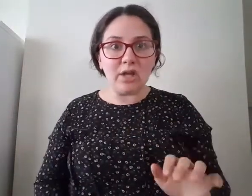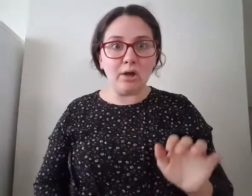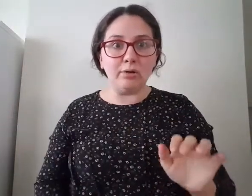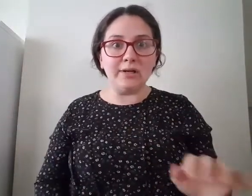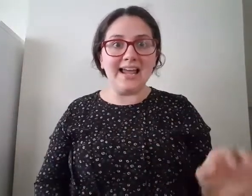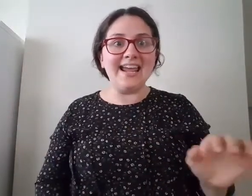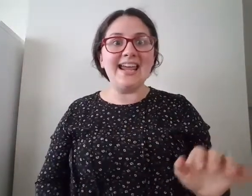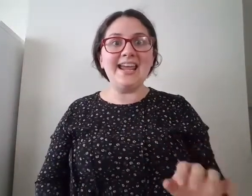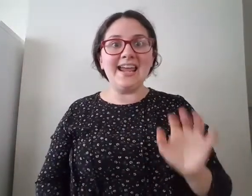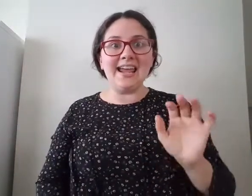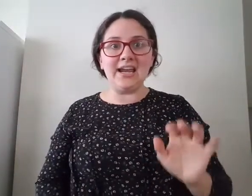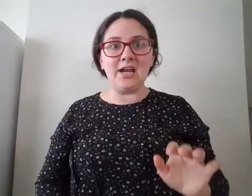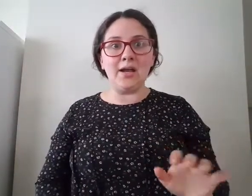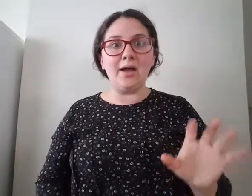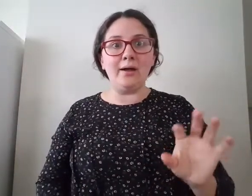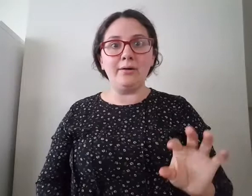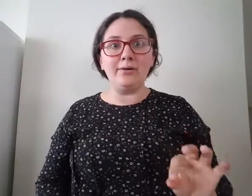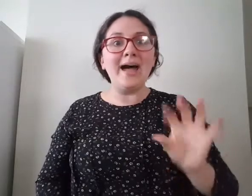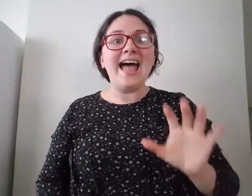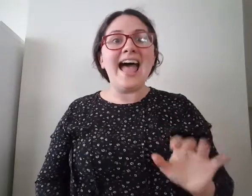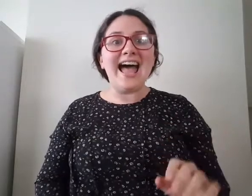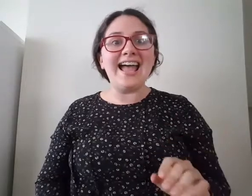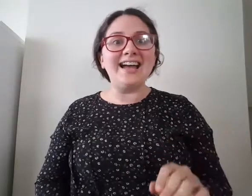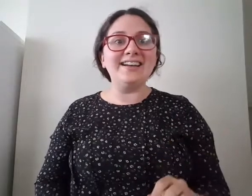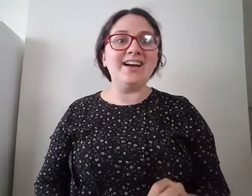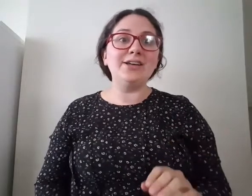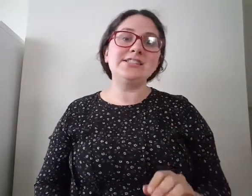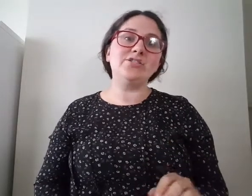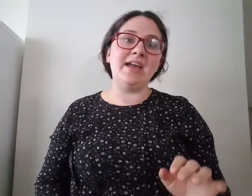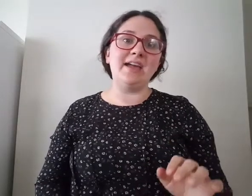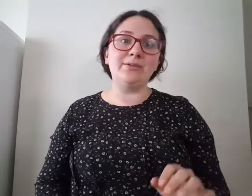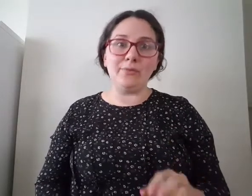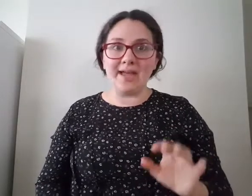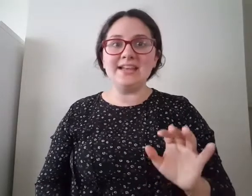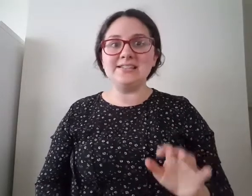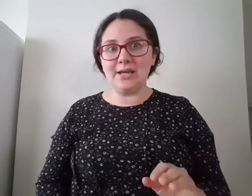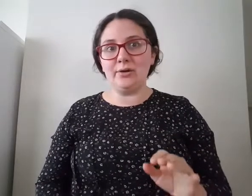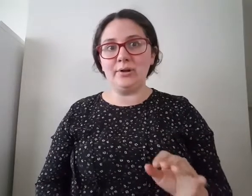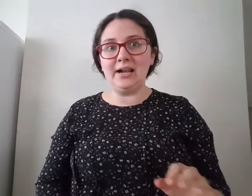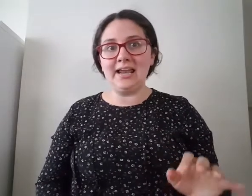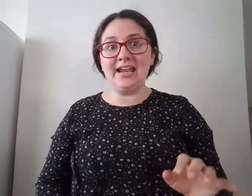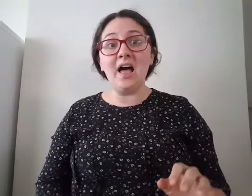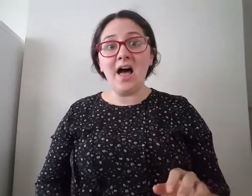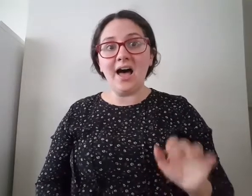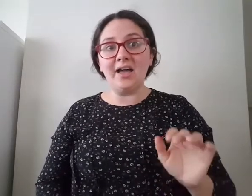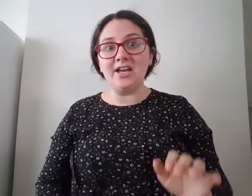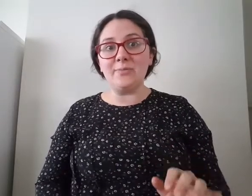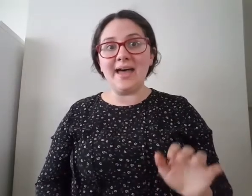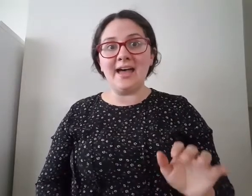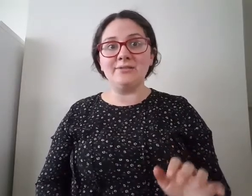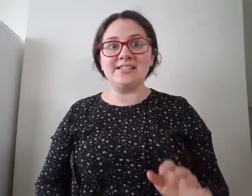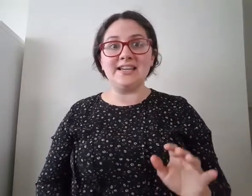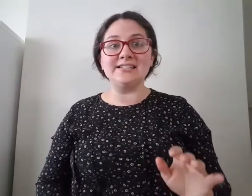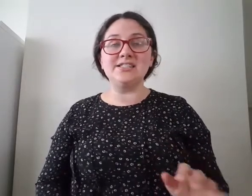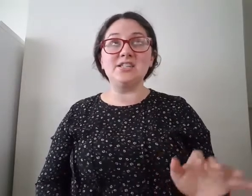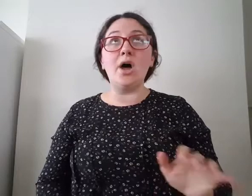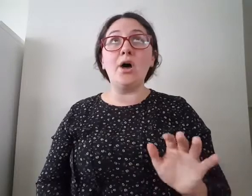yodeling, ooh, young Austrian went yodeling on a mountain so